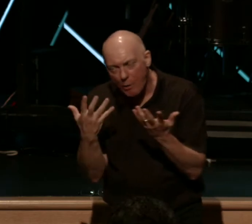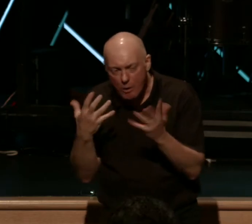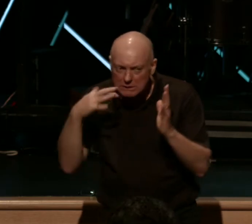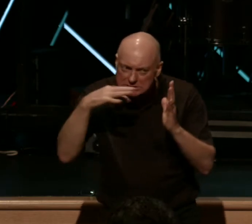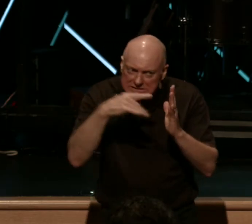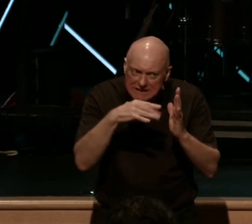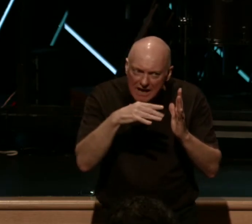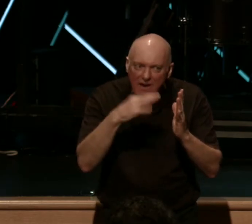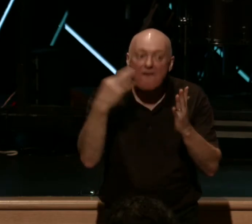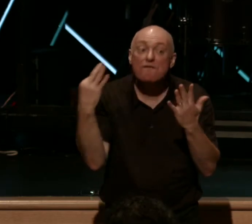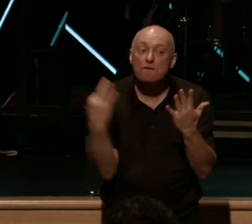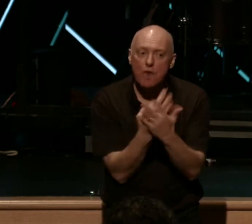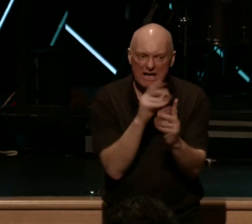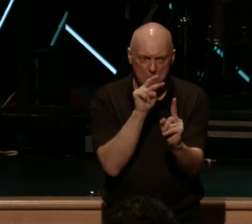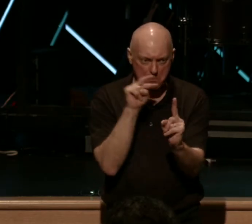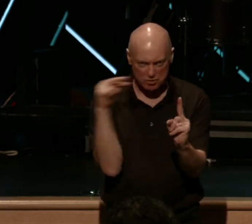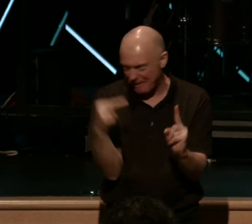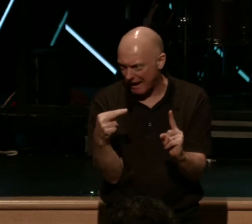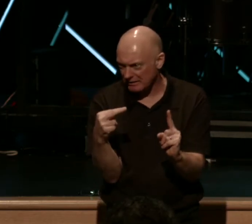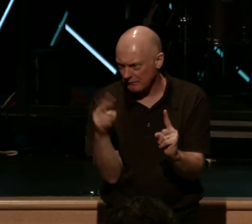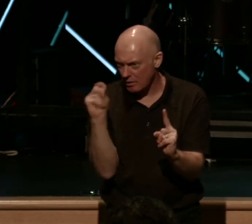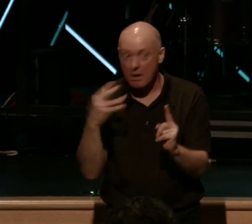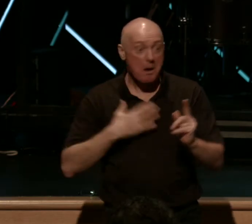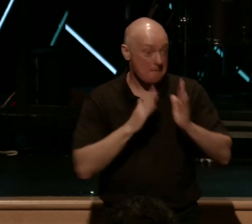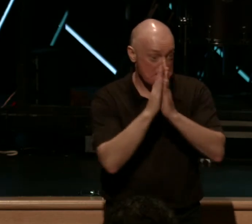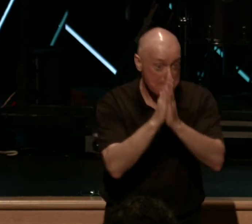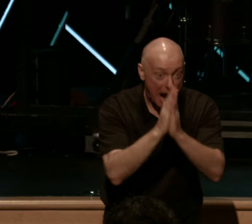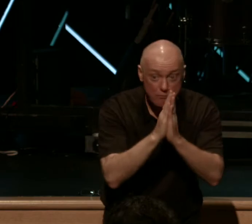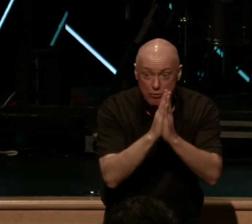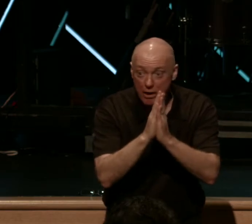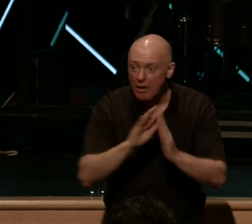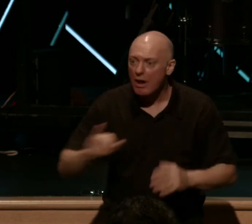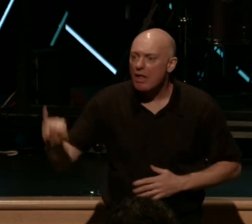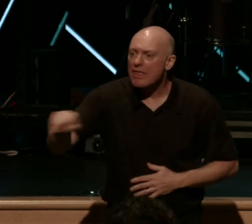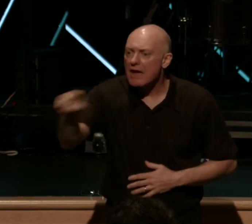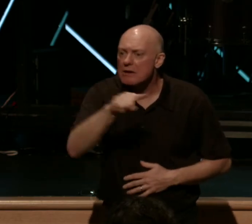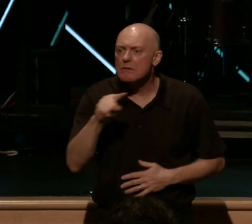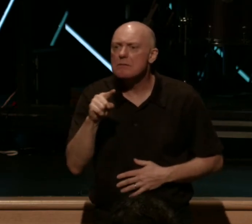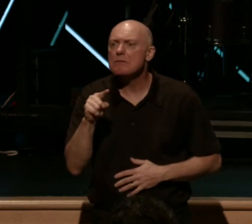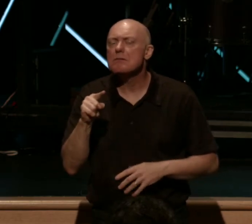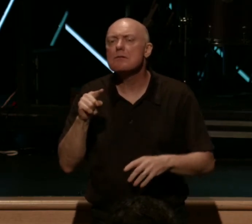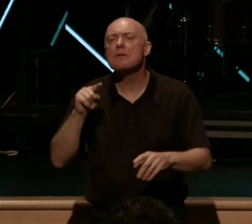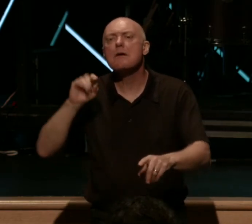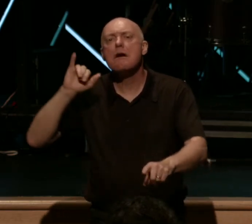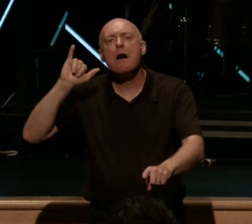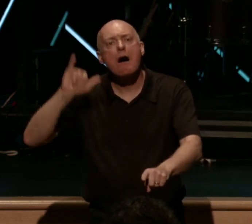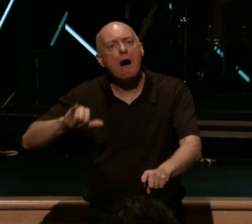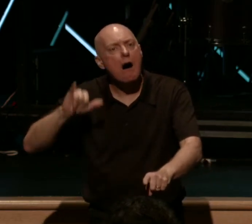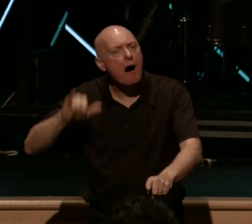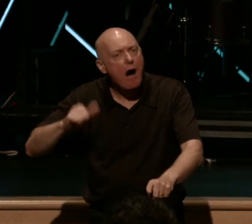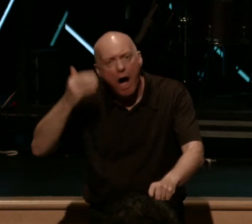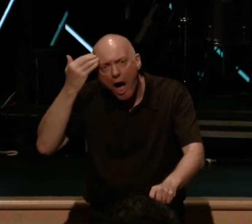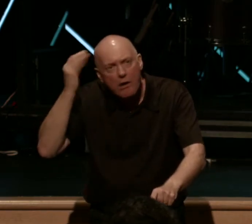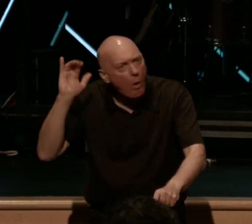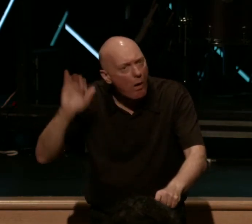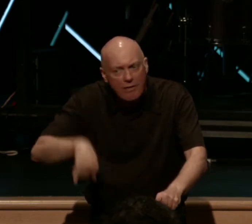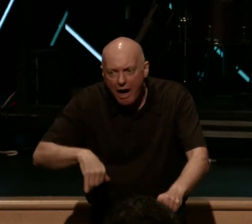fresh perspective. And my prayer is that you'll have some insights and see some things that you may not have seen otherwise. So